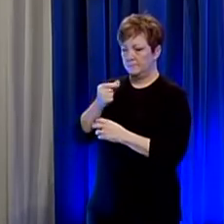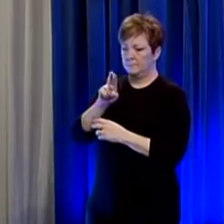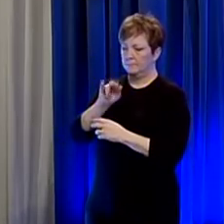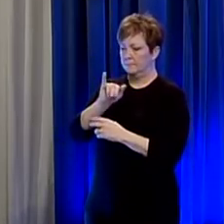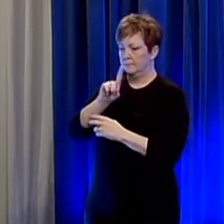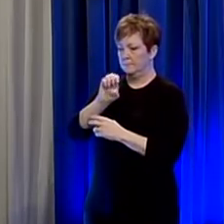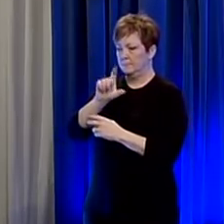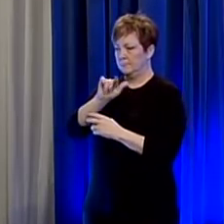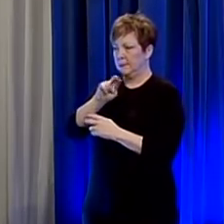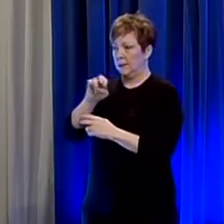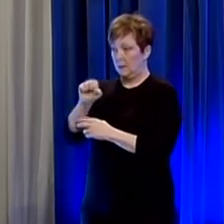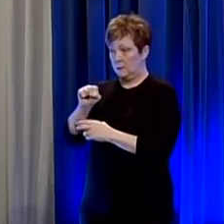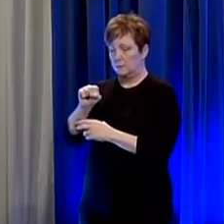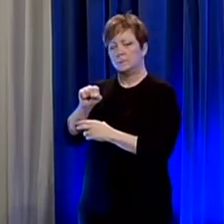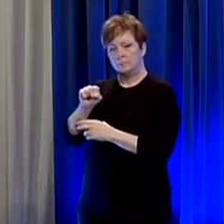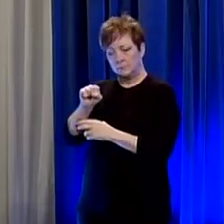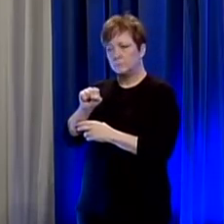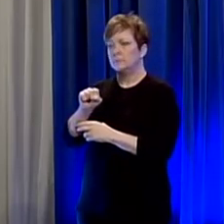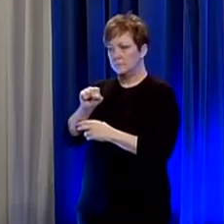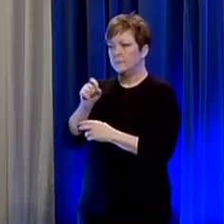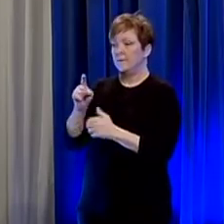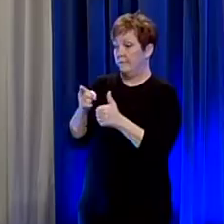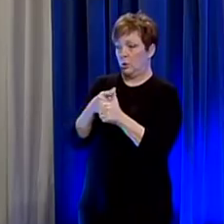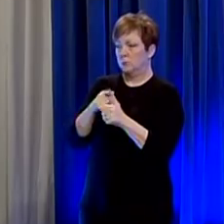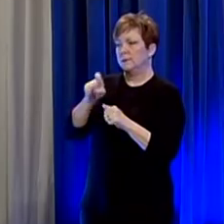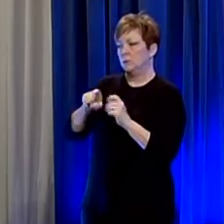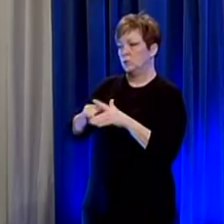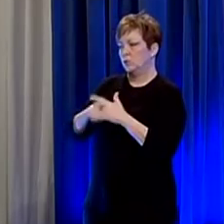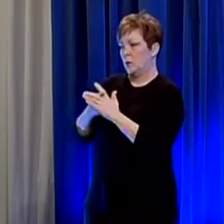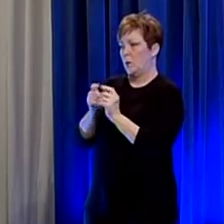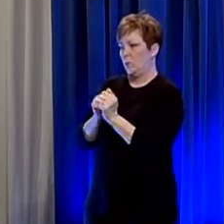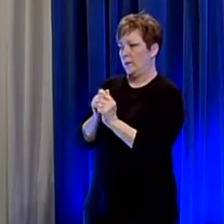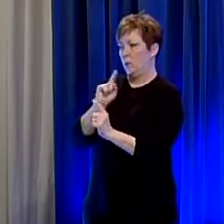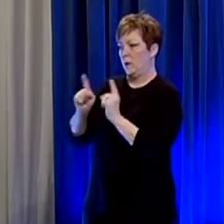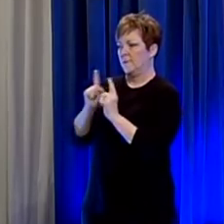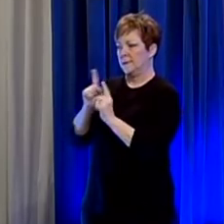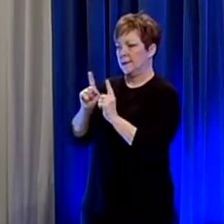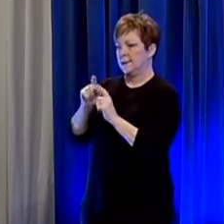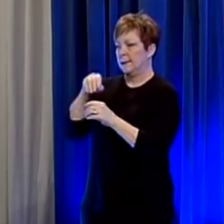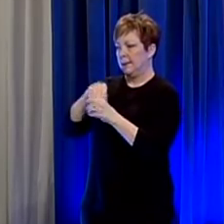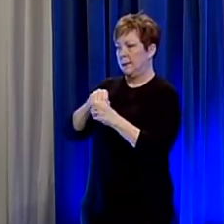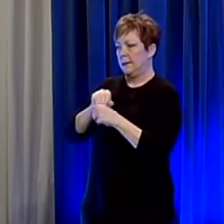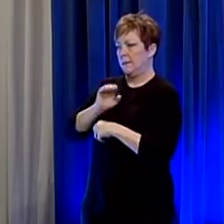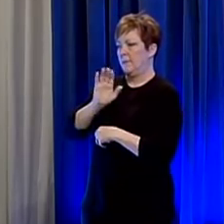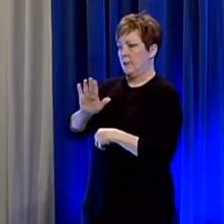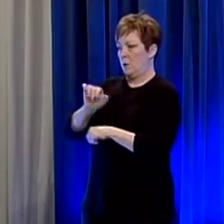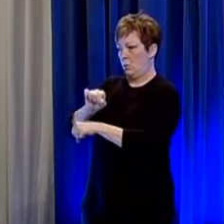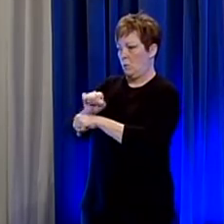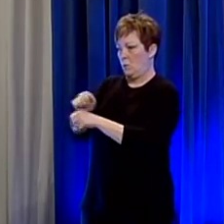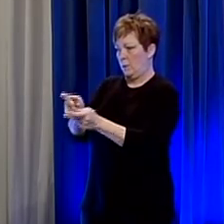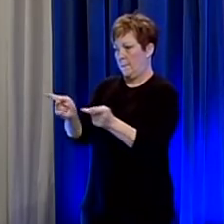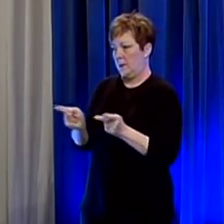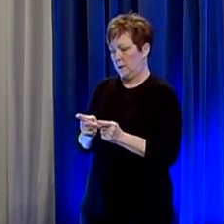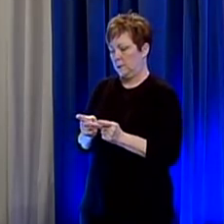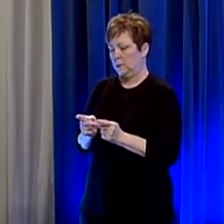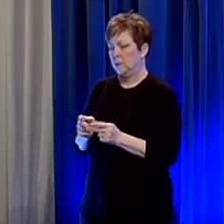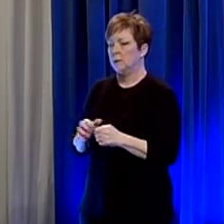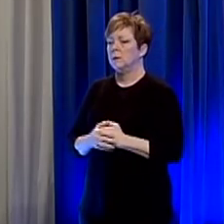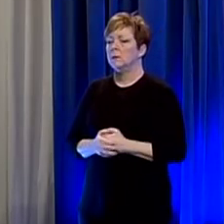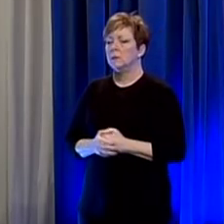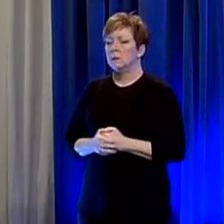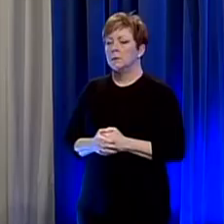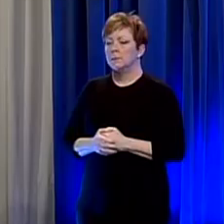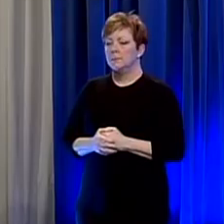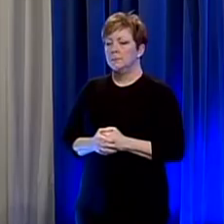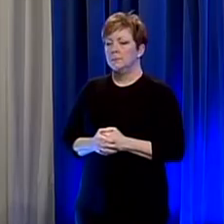and i would encourage them to start with those conversations there in the workplace and then use what other other avenues they may have when they